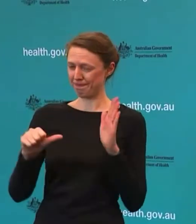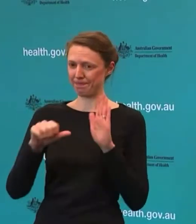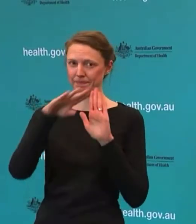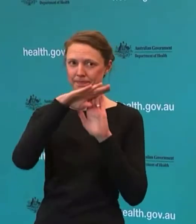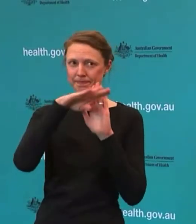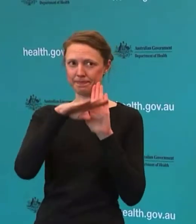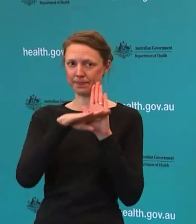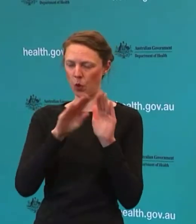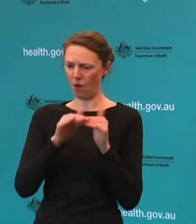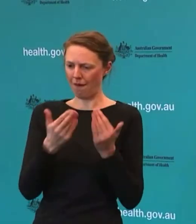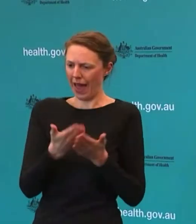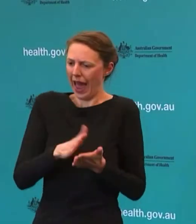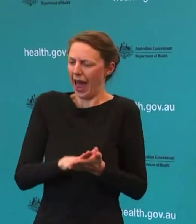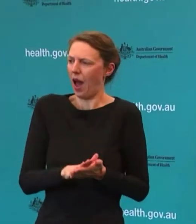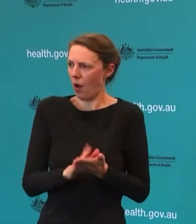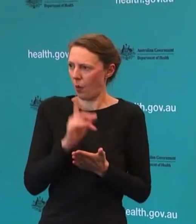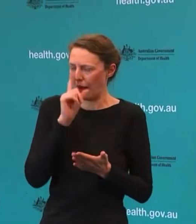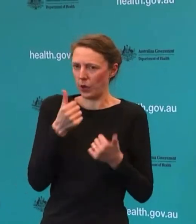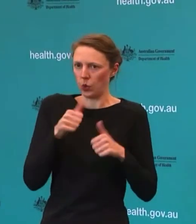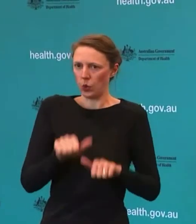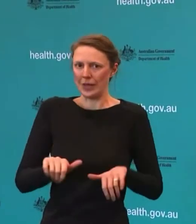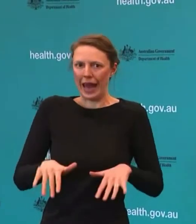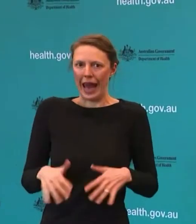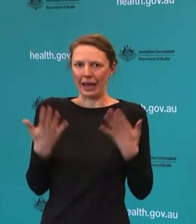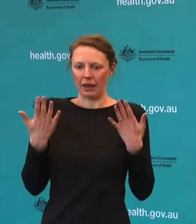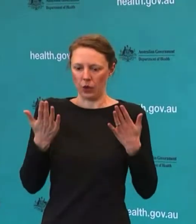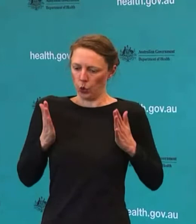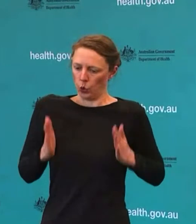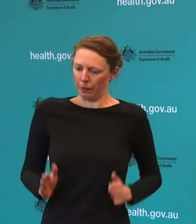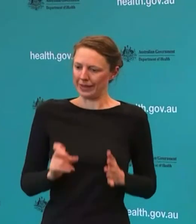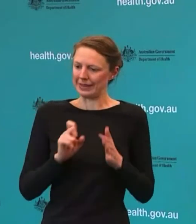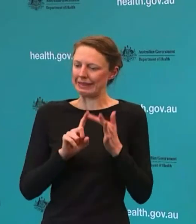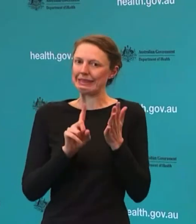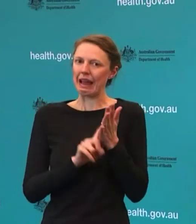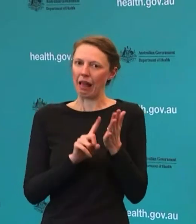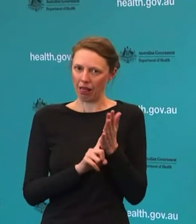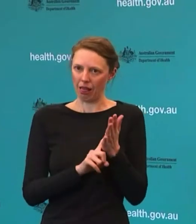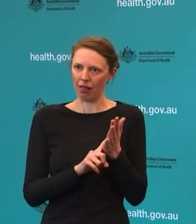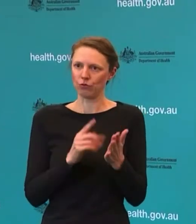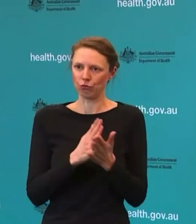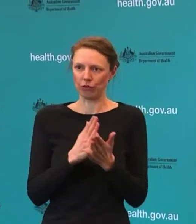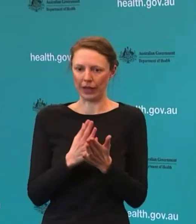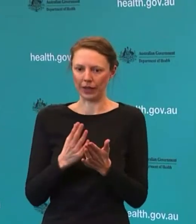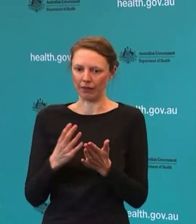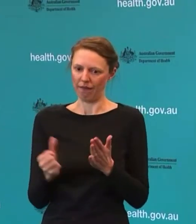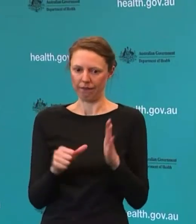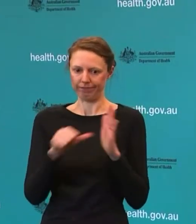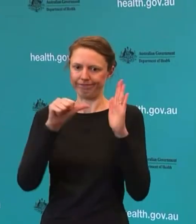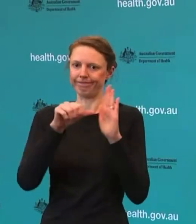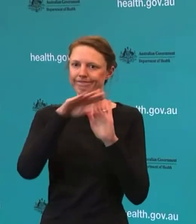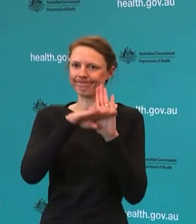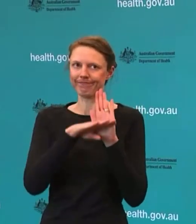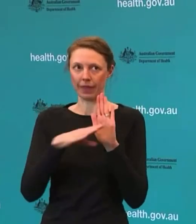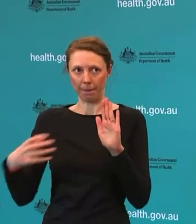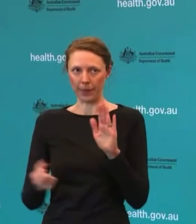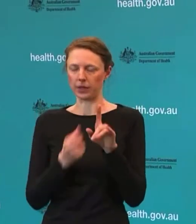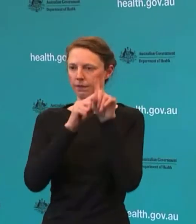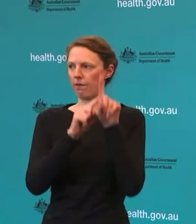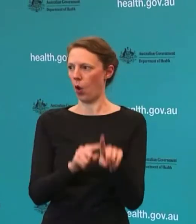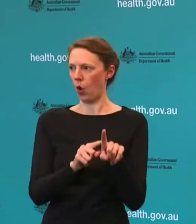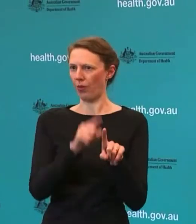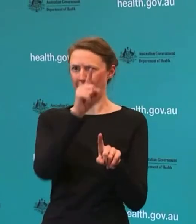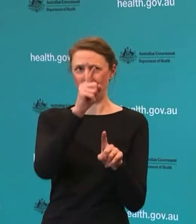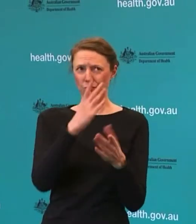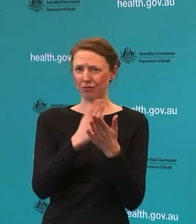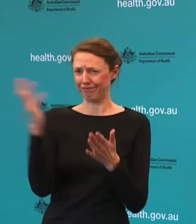And this is a very professional, highly powered research unit at Oxford University, one of